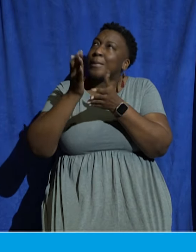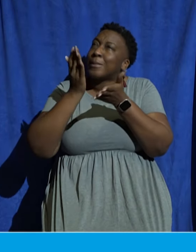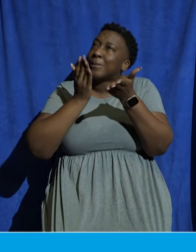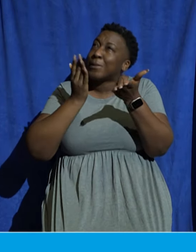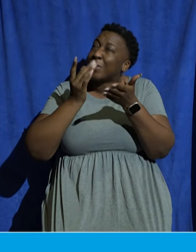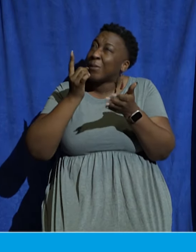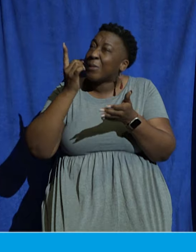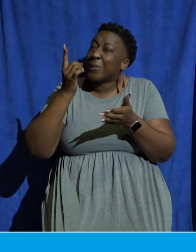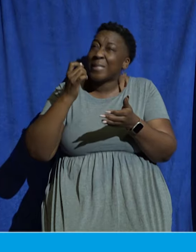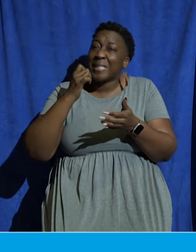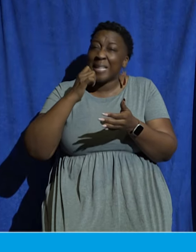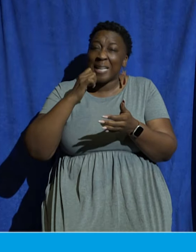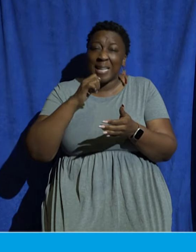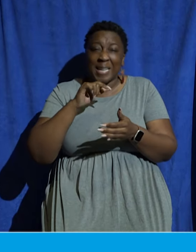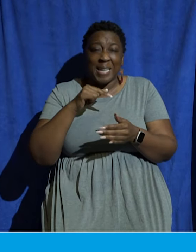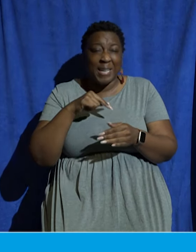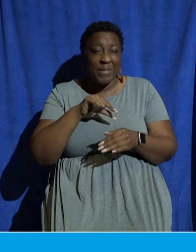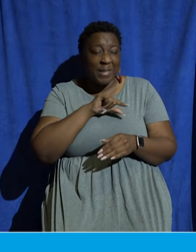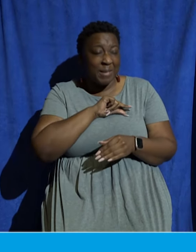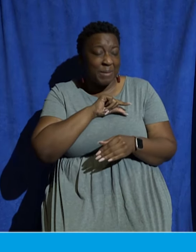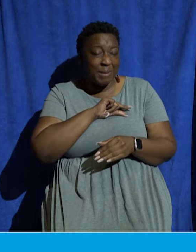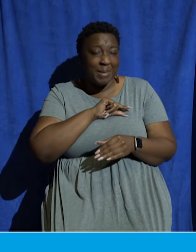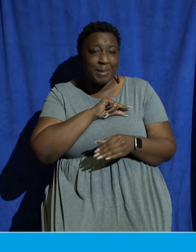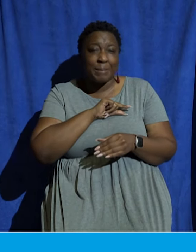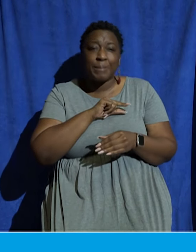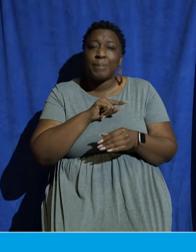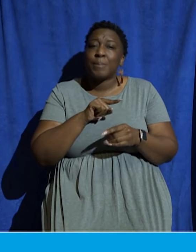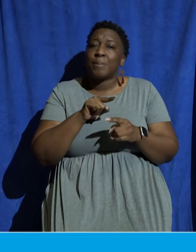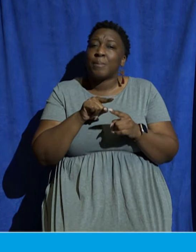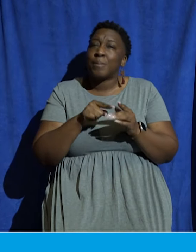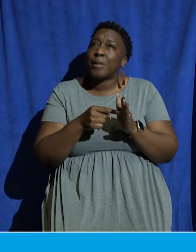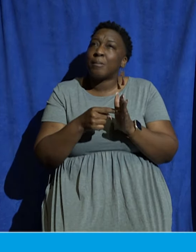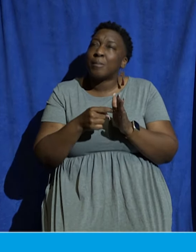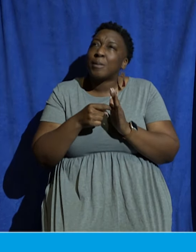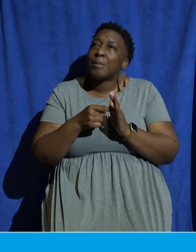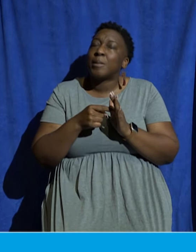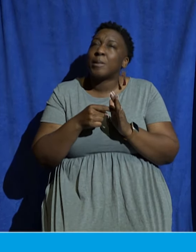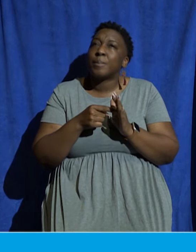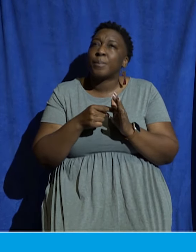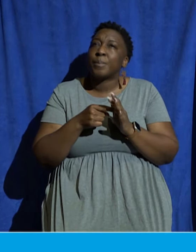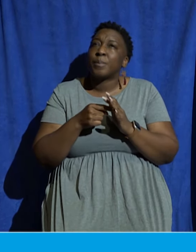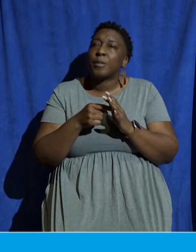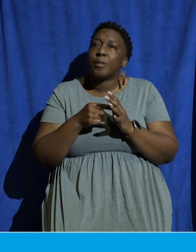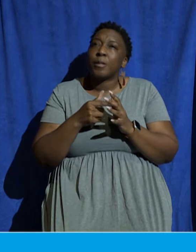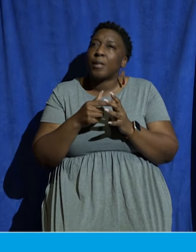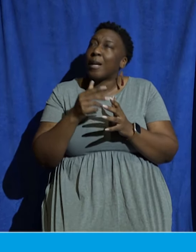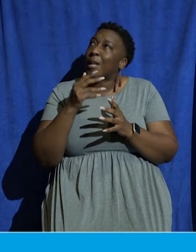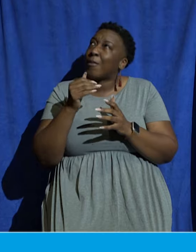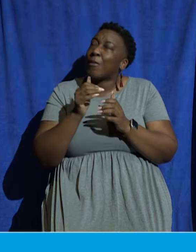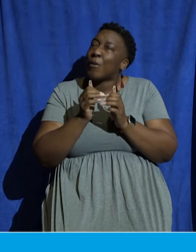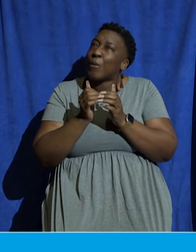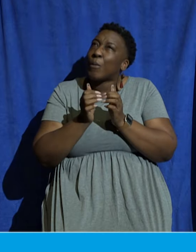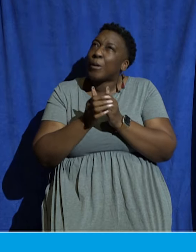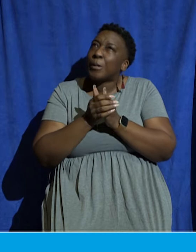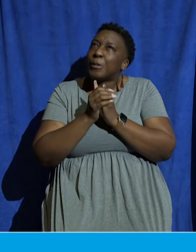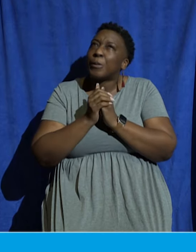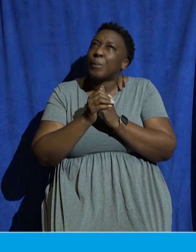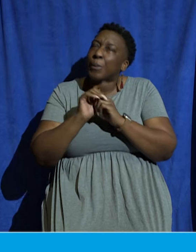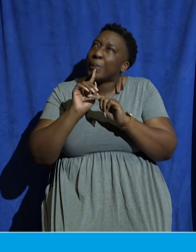or compulsion, but out of a worshipful response of the overflowing grace